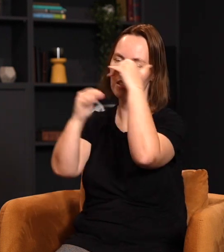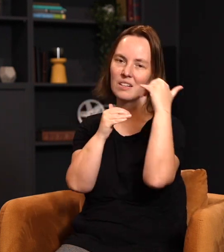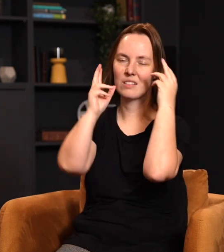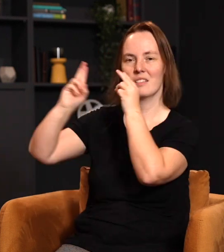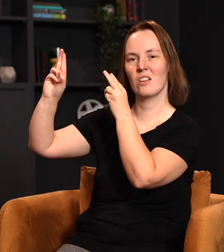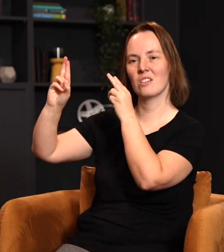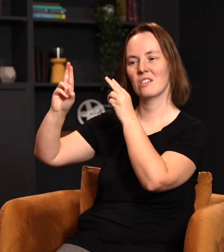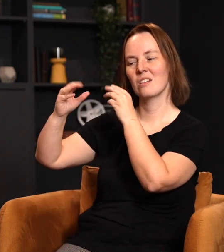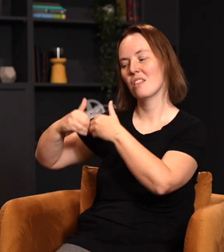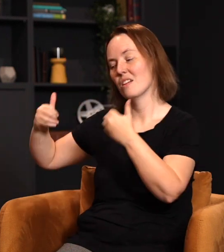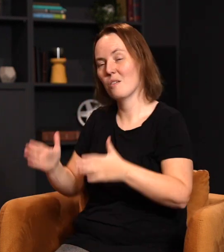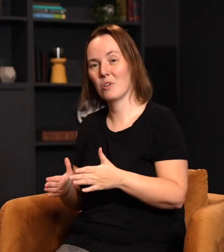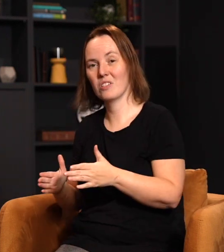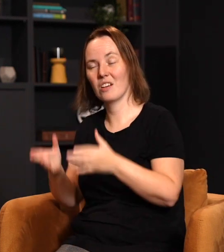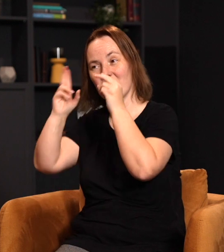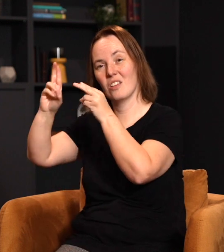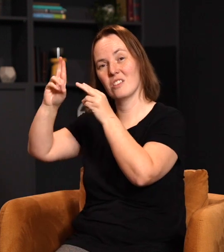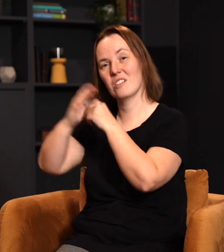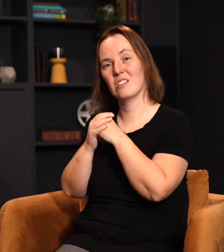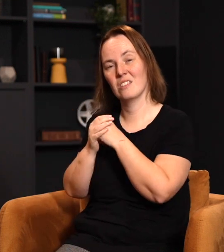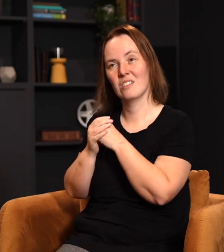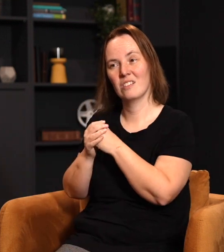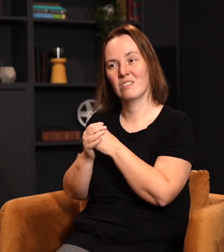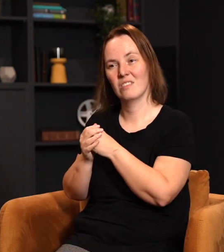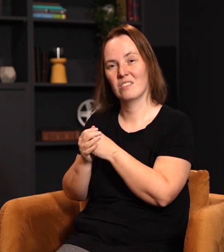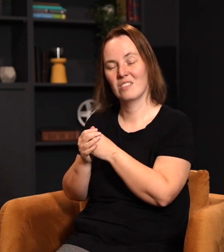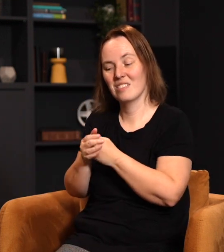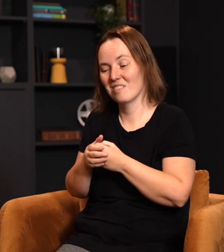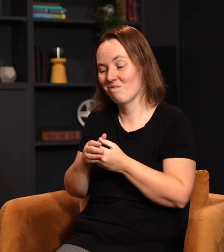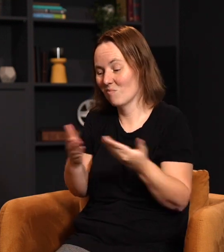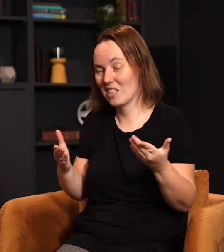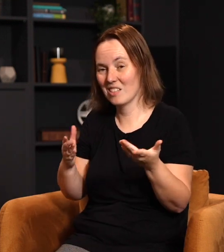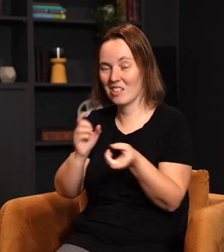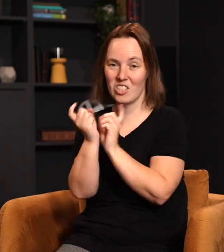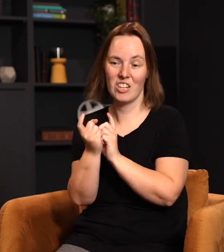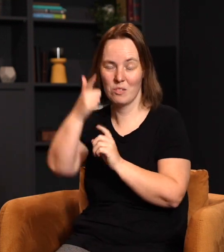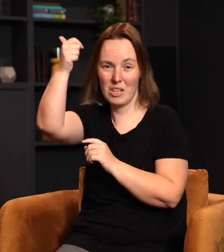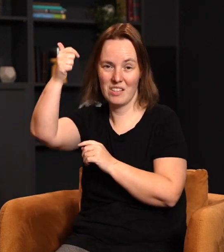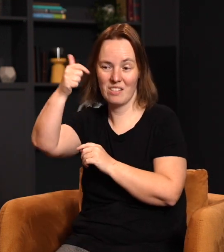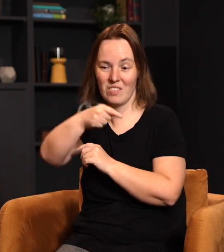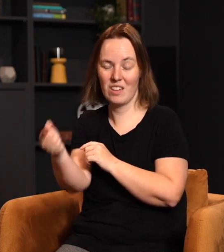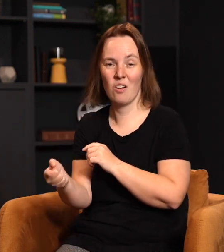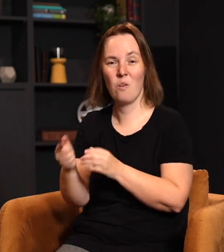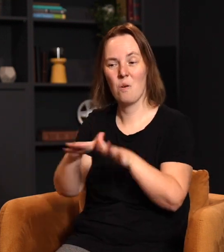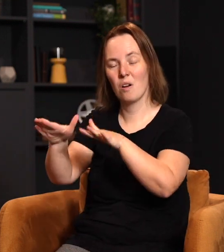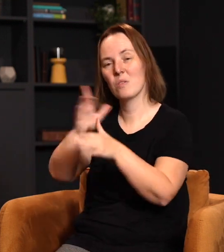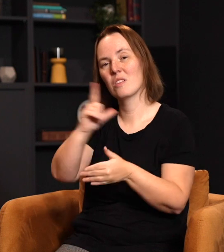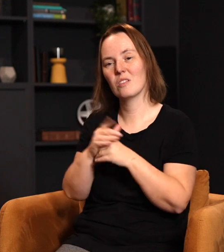exalted. The neighbors are exalted. The climate can change because of their walk with the Lord. And friends, blessings